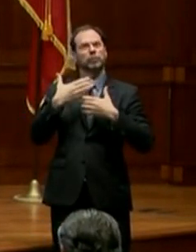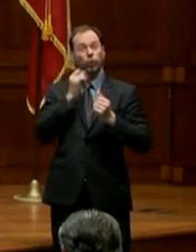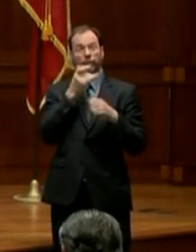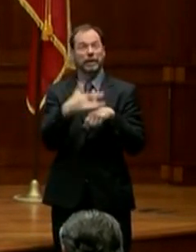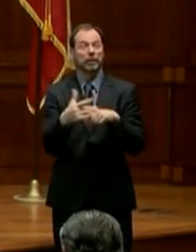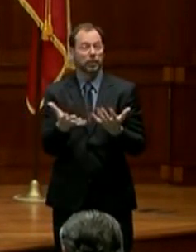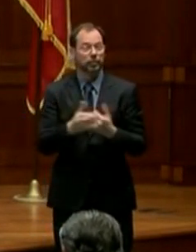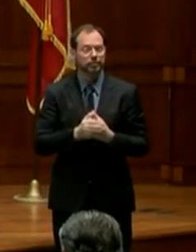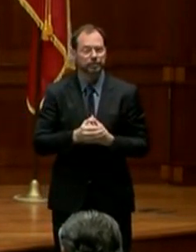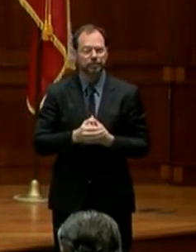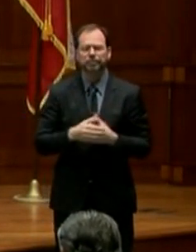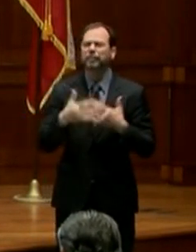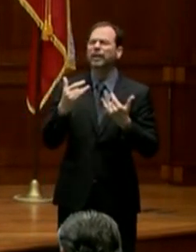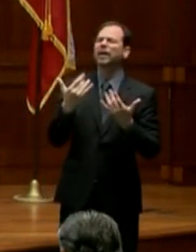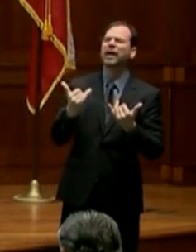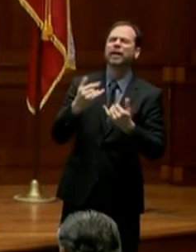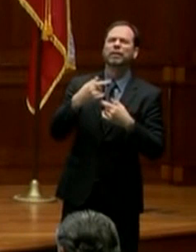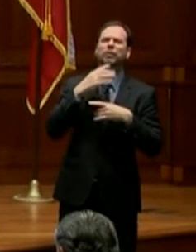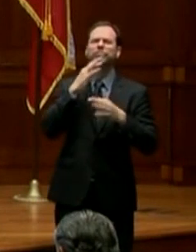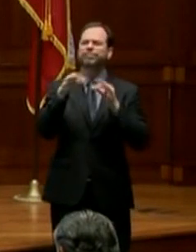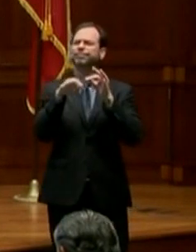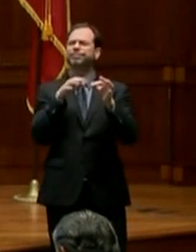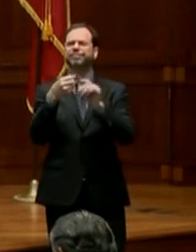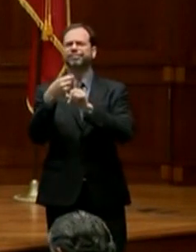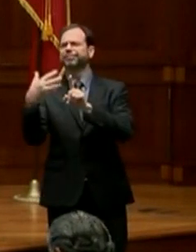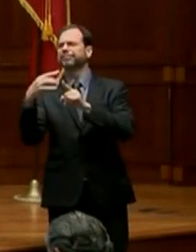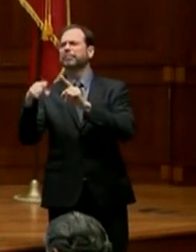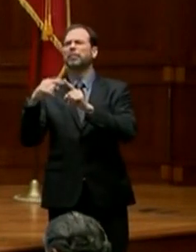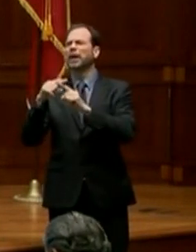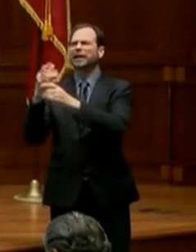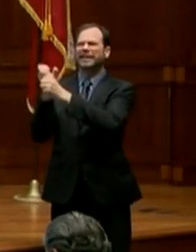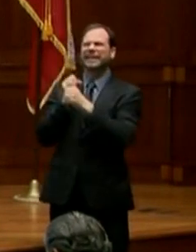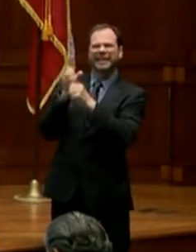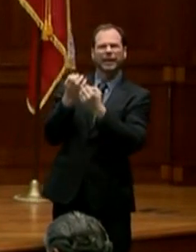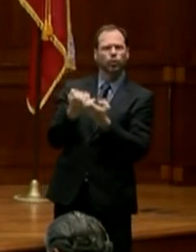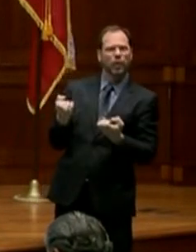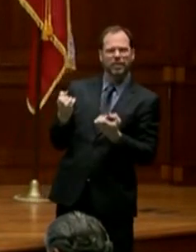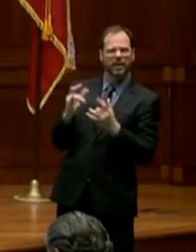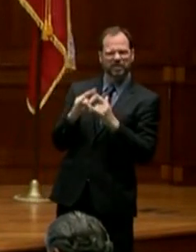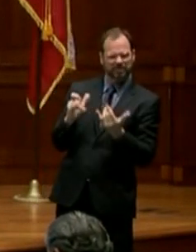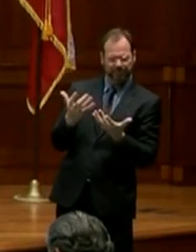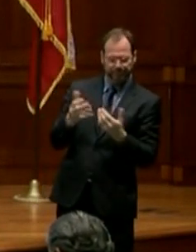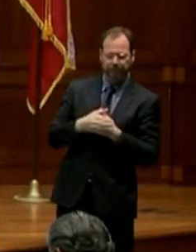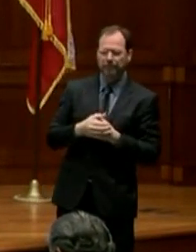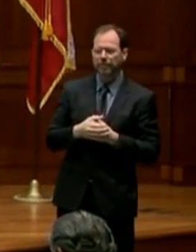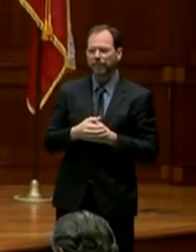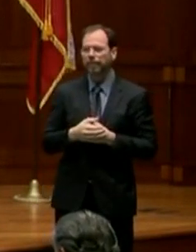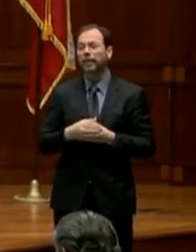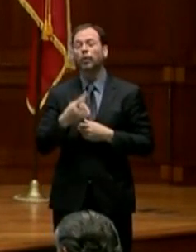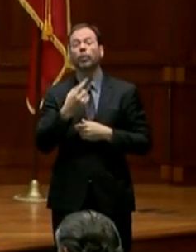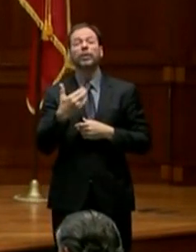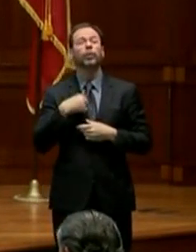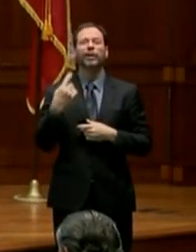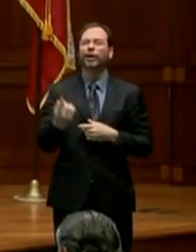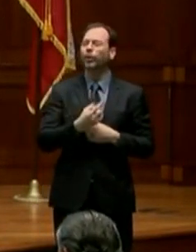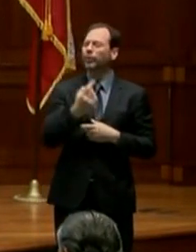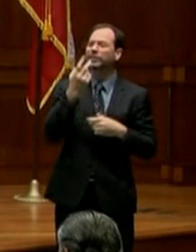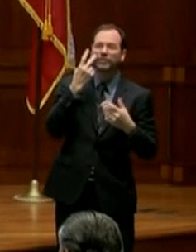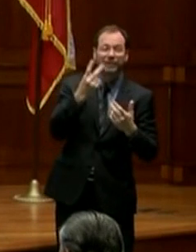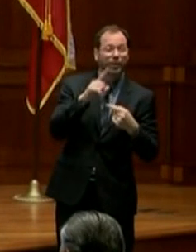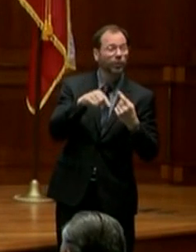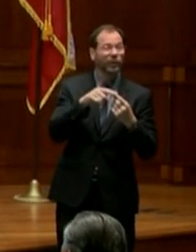Going back to supplies, let me say something in this context. One thing that we always see whenever Texas